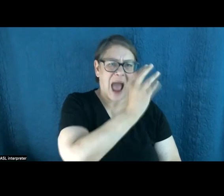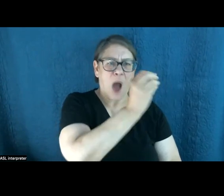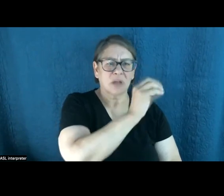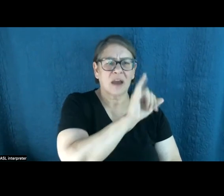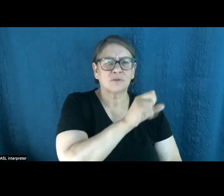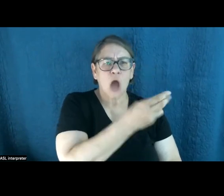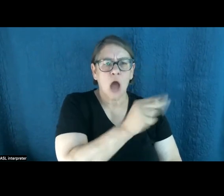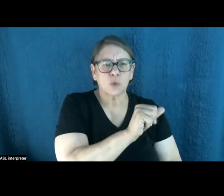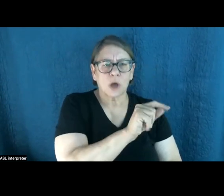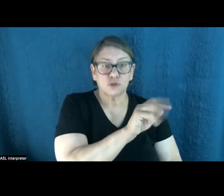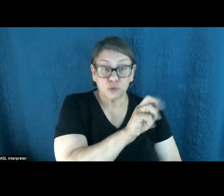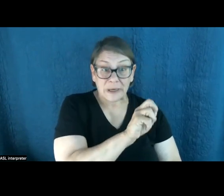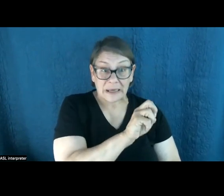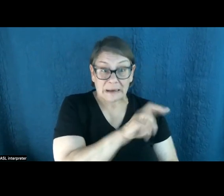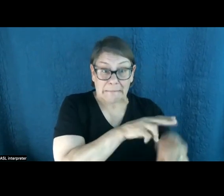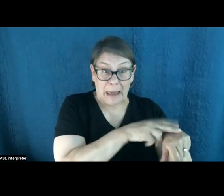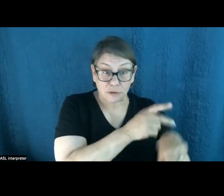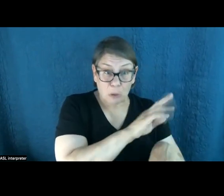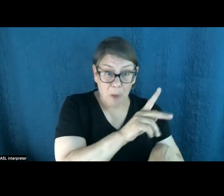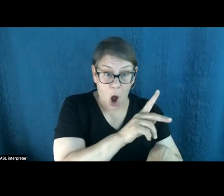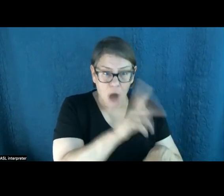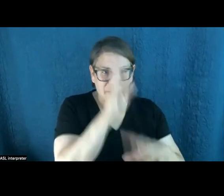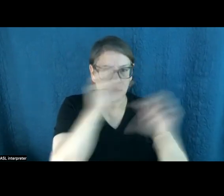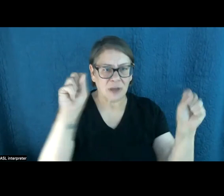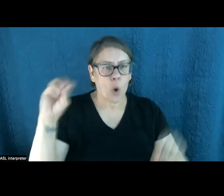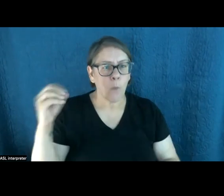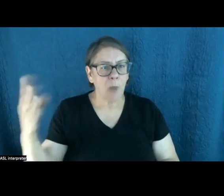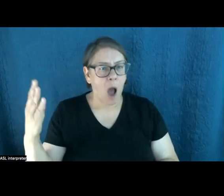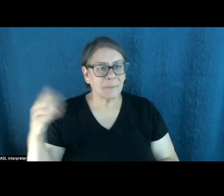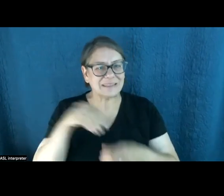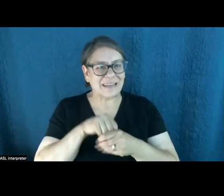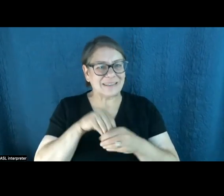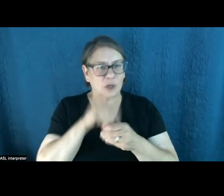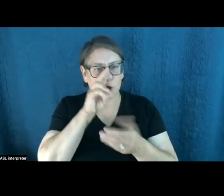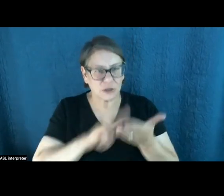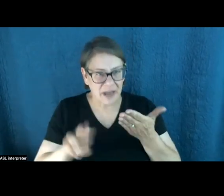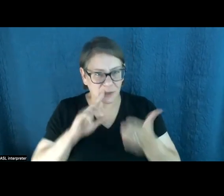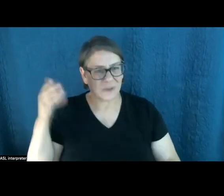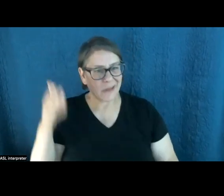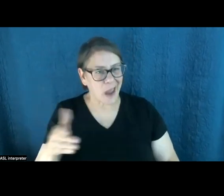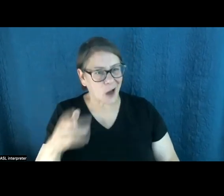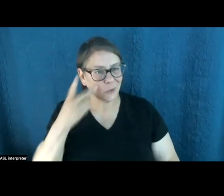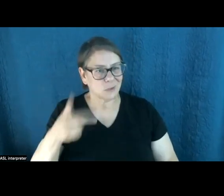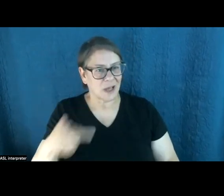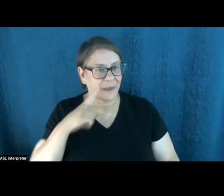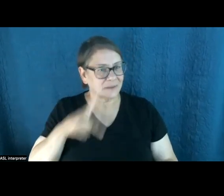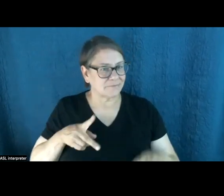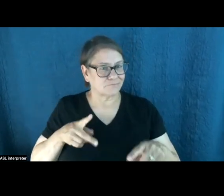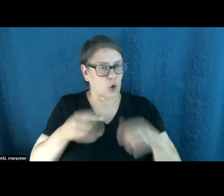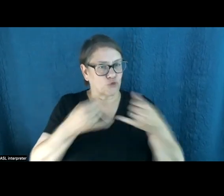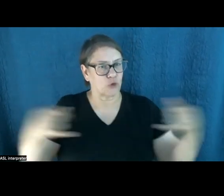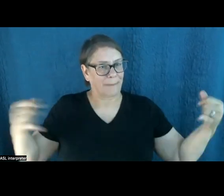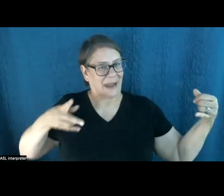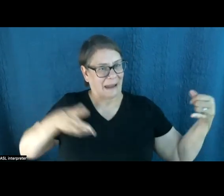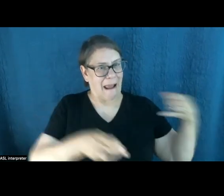National Park. And President Obama's interior secretary at the time, Sally Jewell was there to see this, you ribbon cutting ceremony. And it was it was